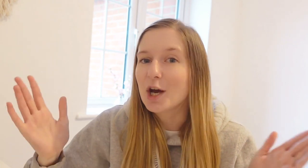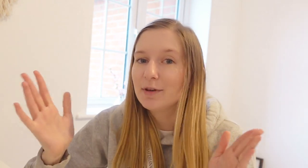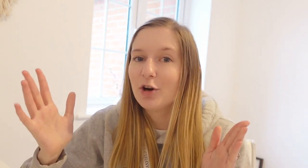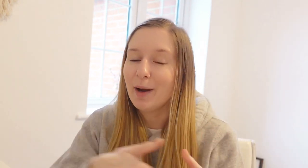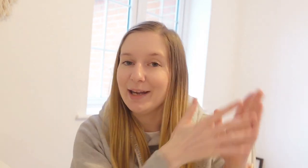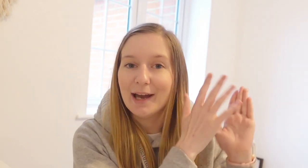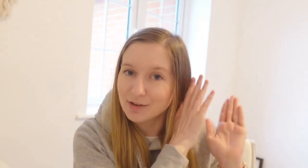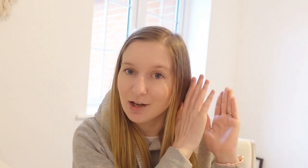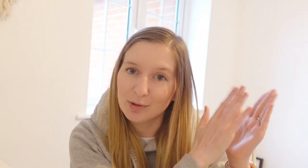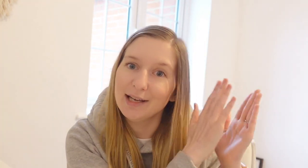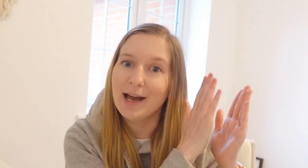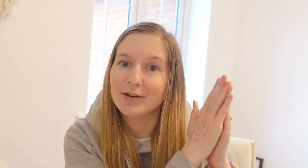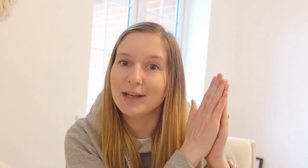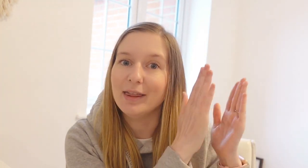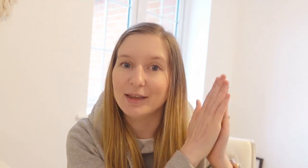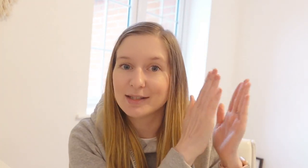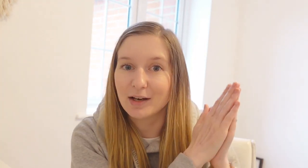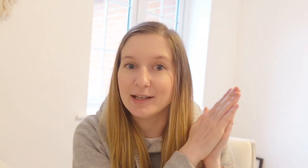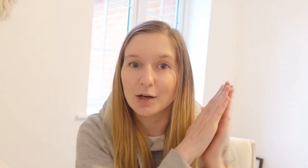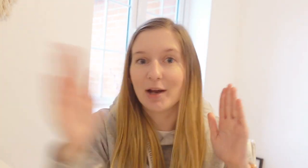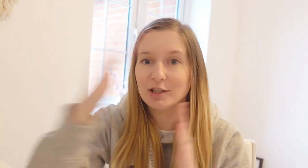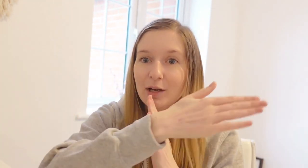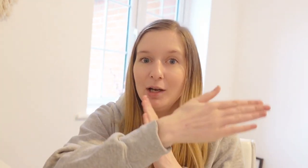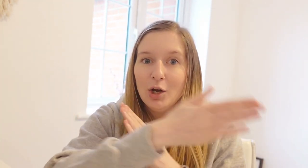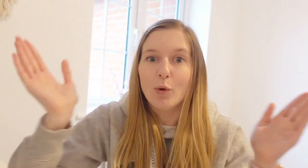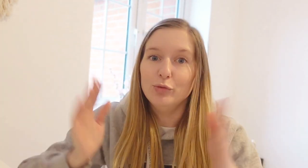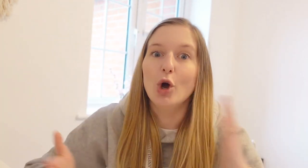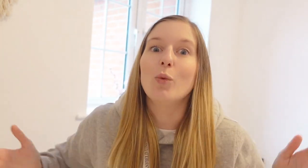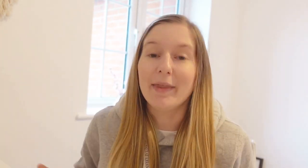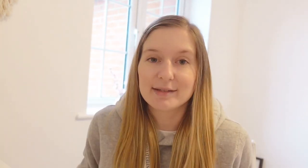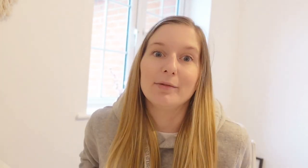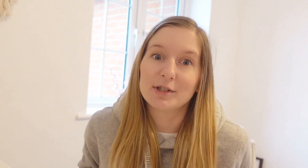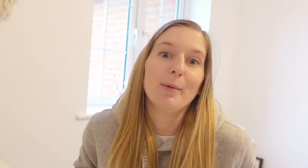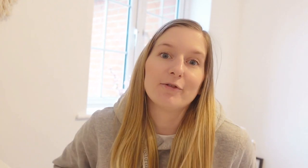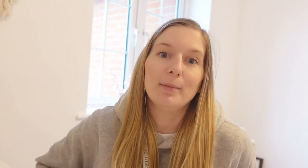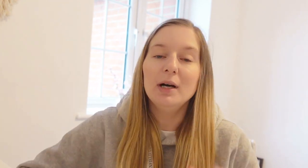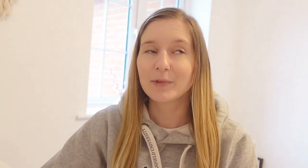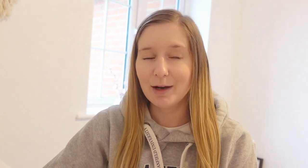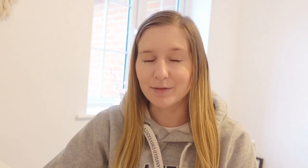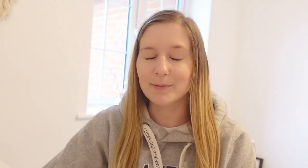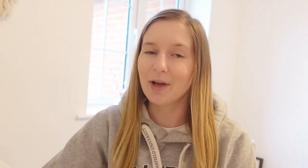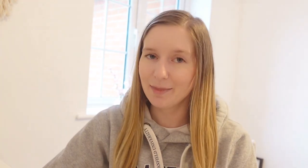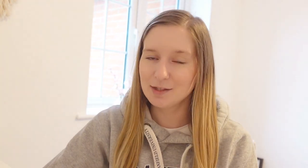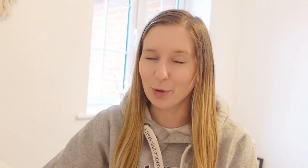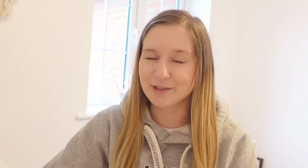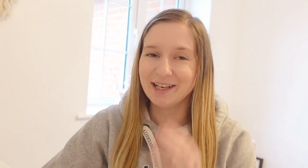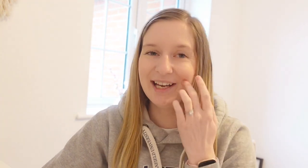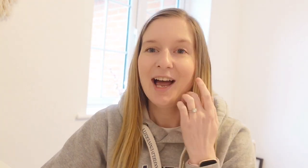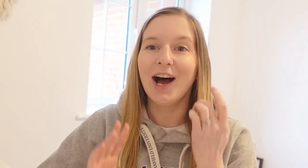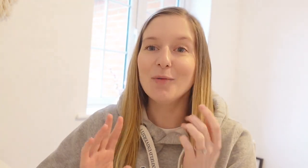coming from I hear everything I will hear everything in this side I actually won't know where that sound is coming from. However at this point I